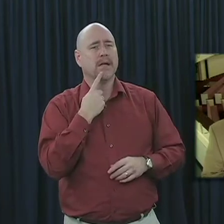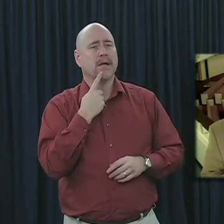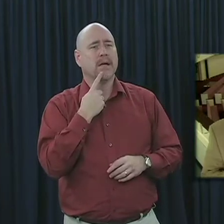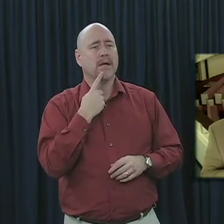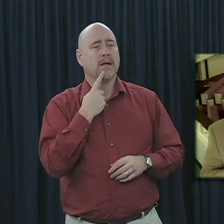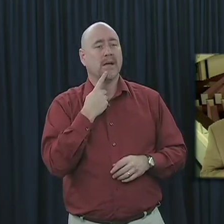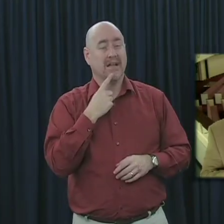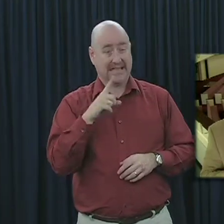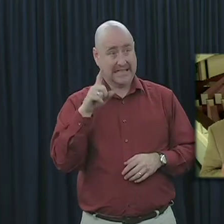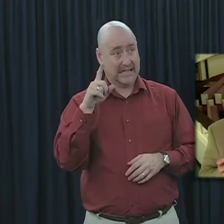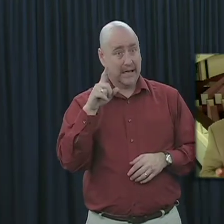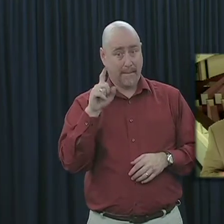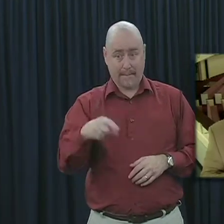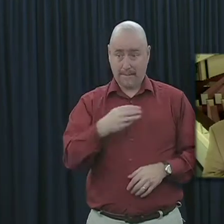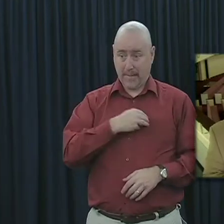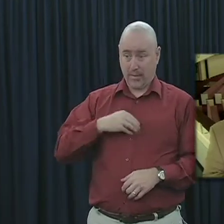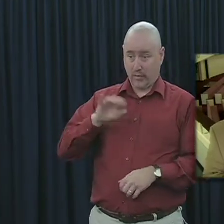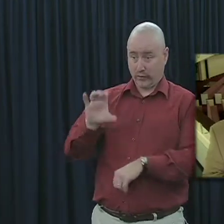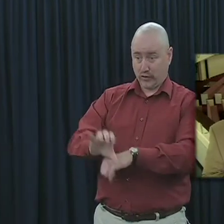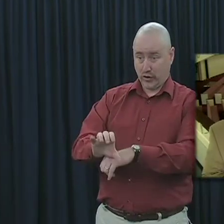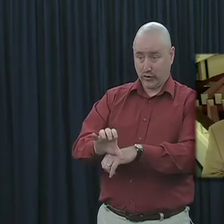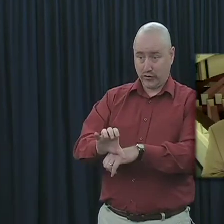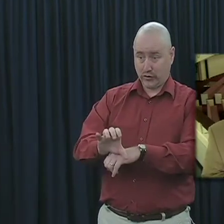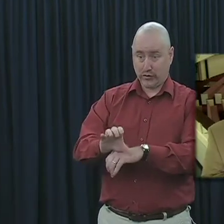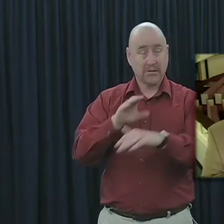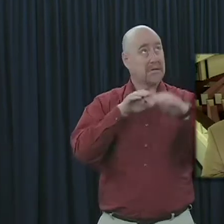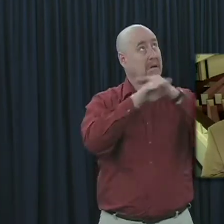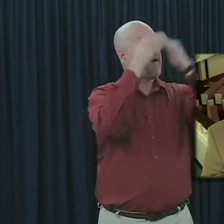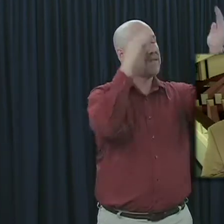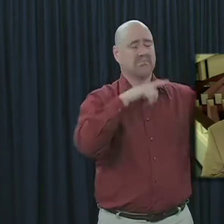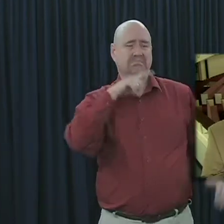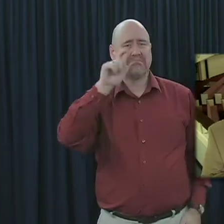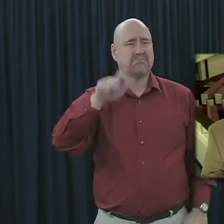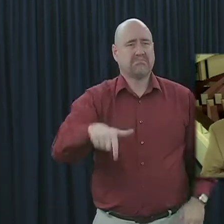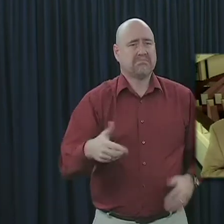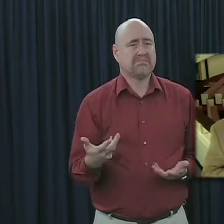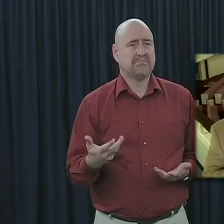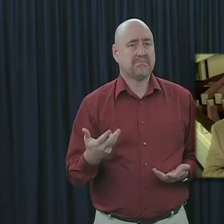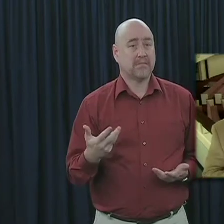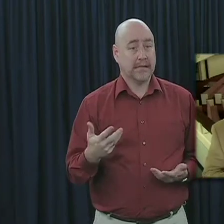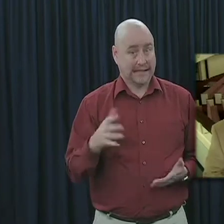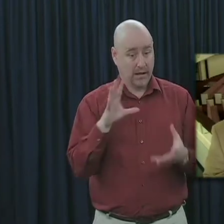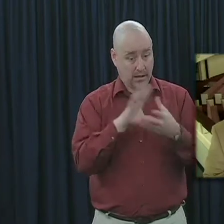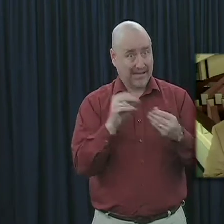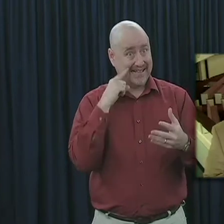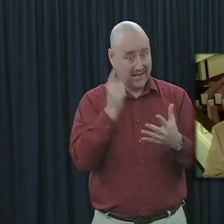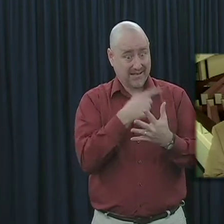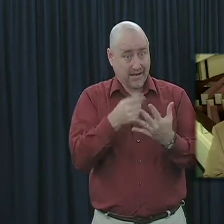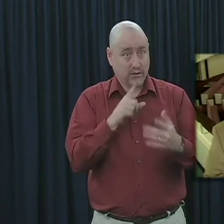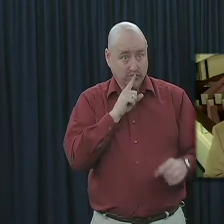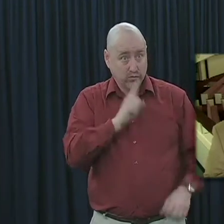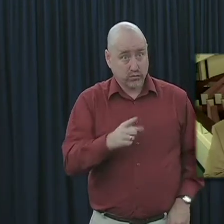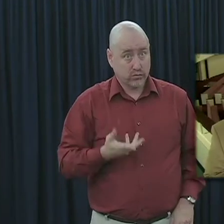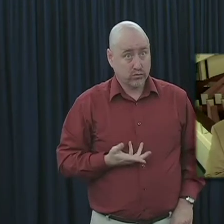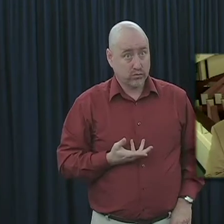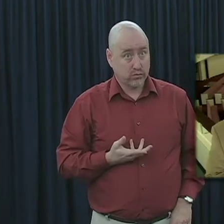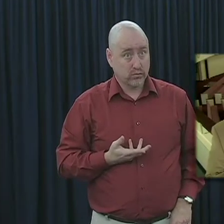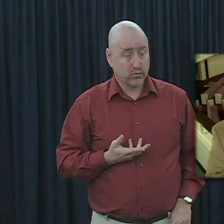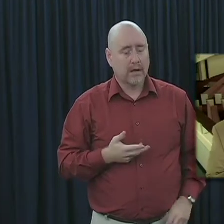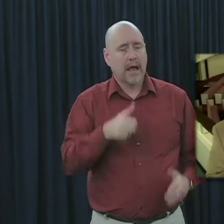you don't really need to be a member of the church in order to go to heaven. But is this really true? In a letter written